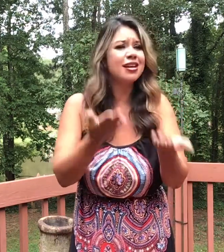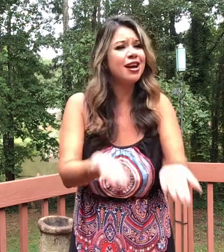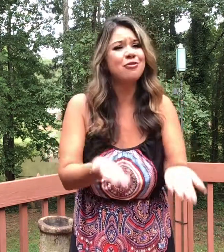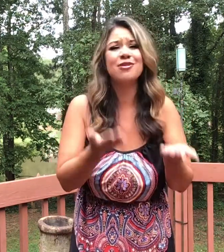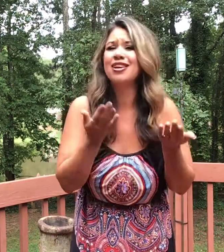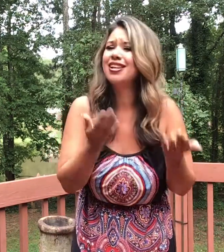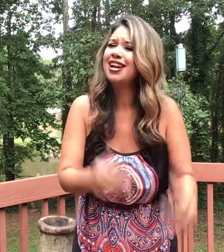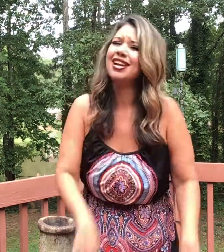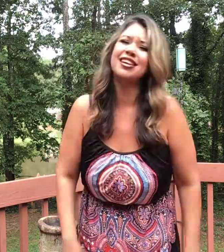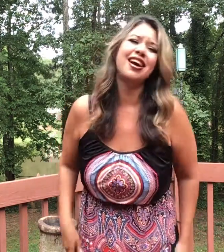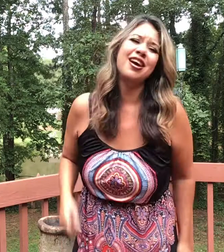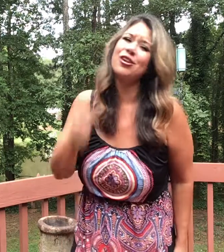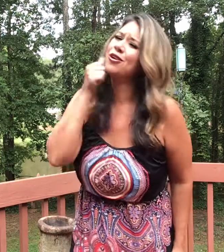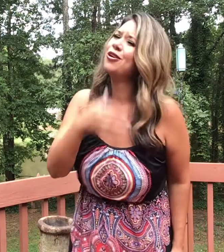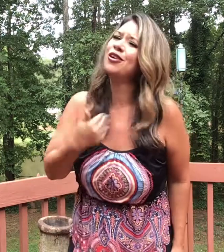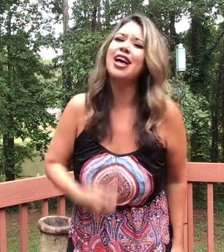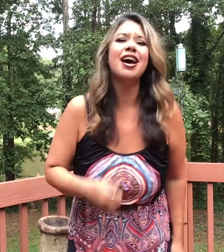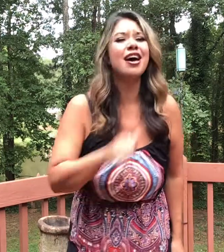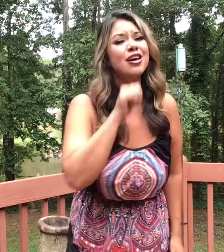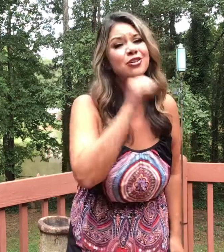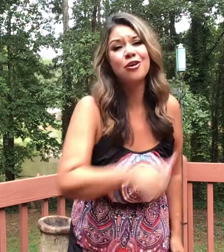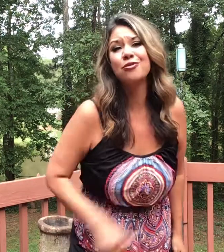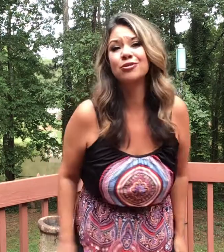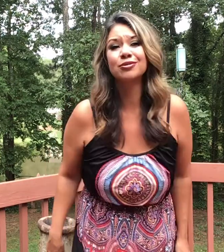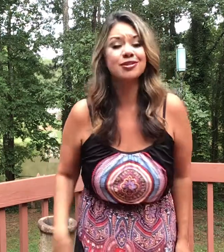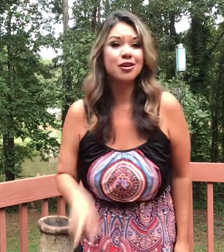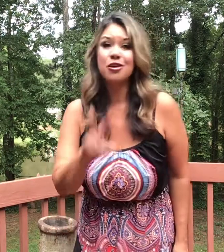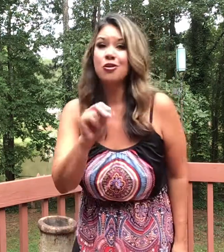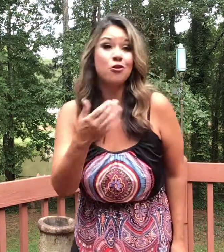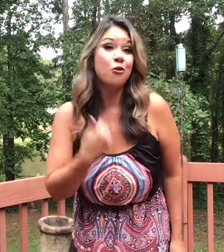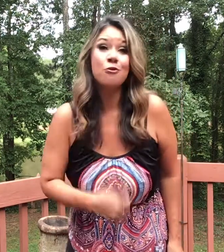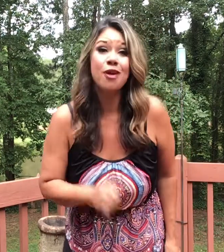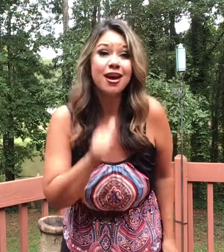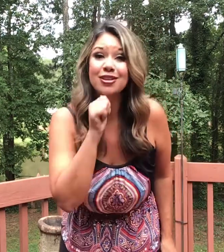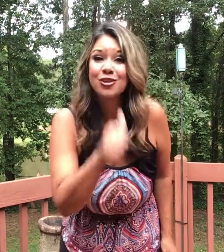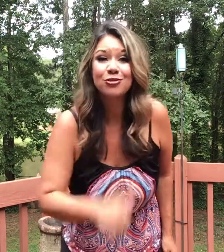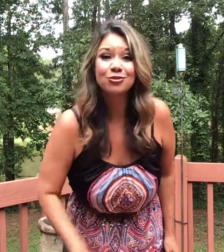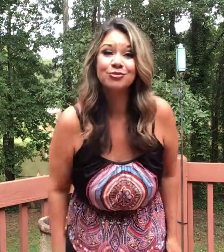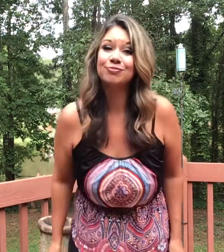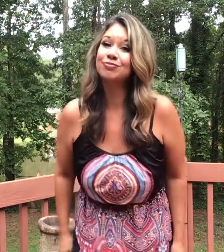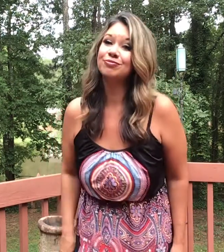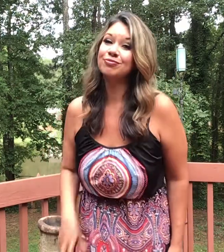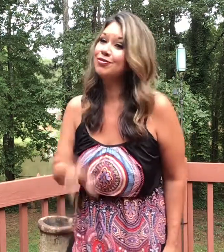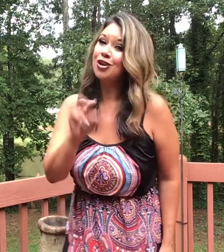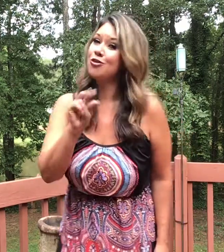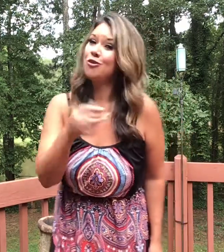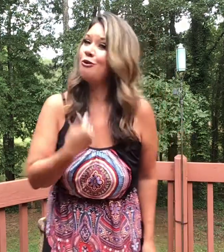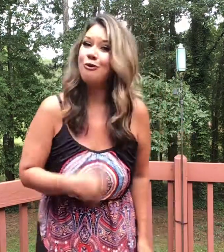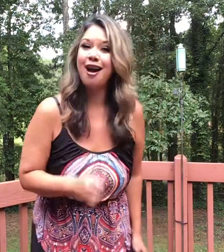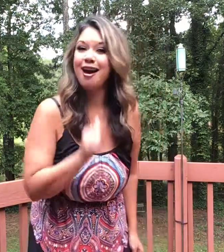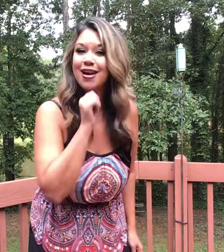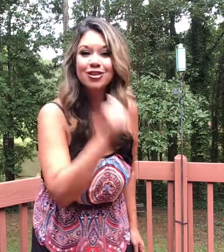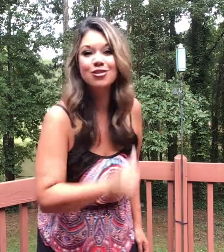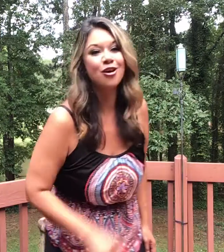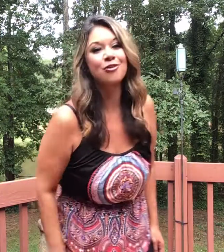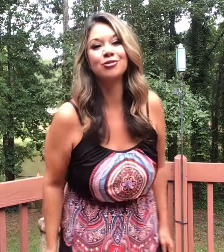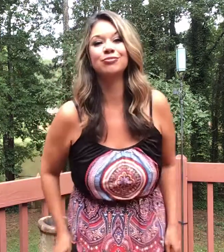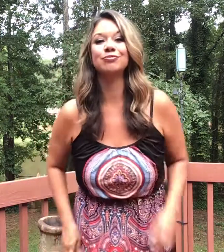got what I got, girl, I don't. No, I don't. No, I don't.